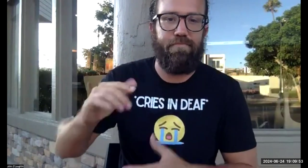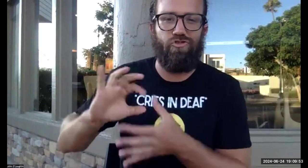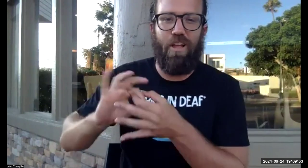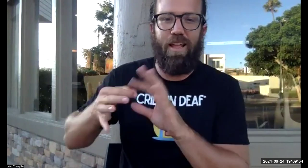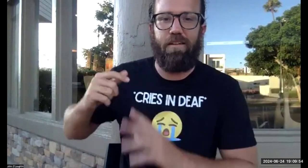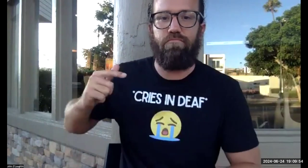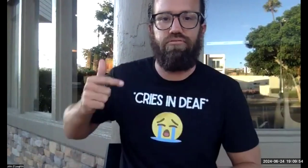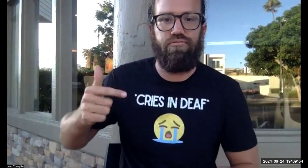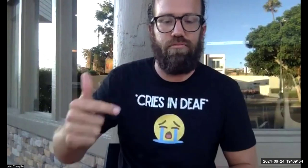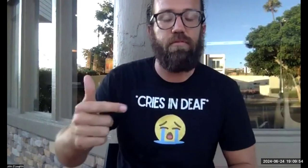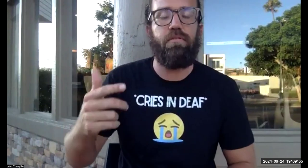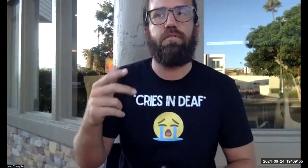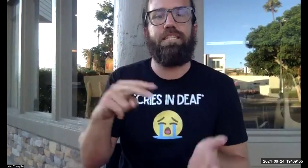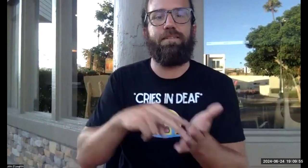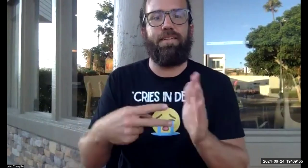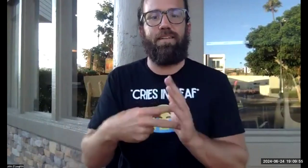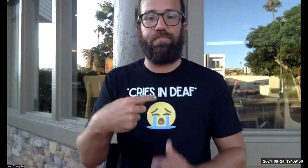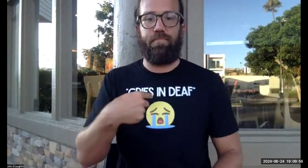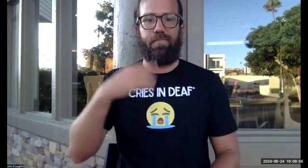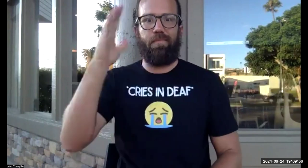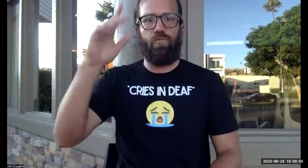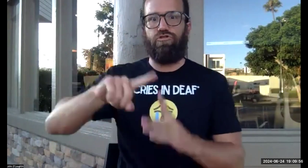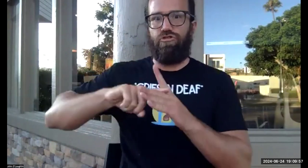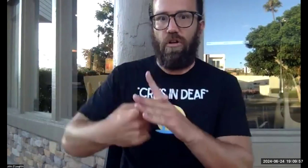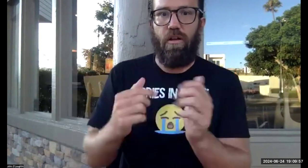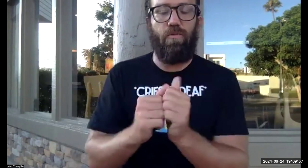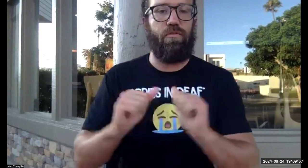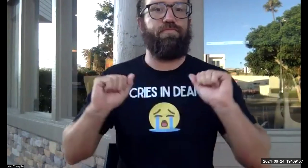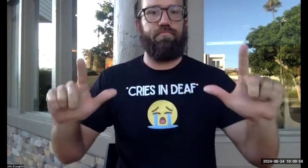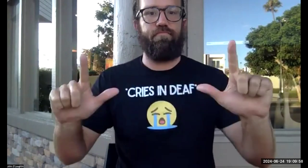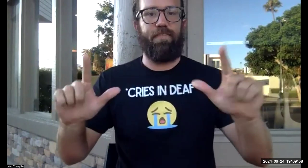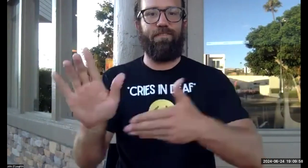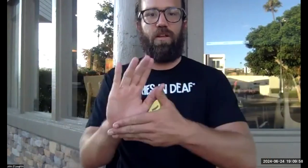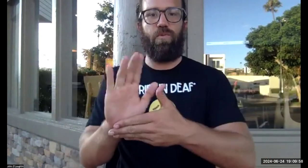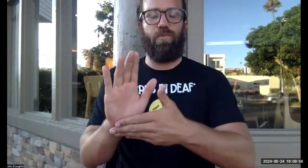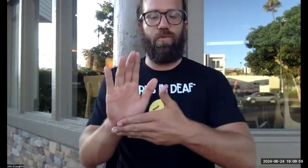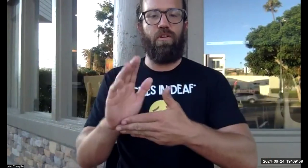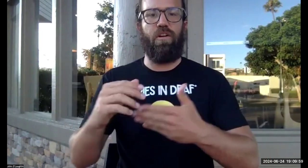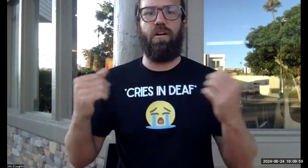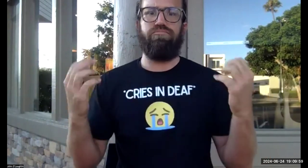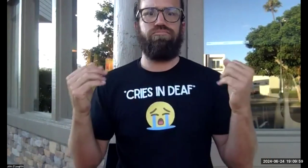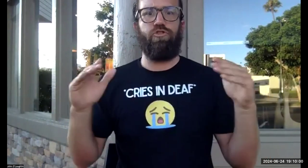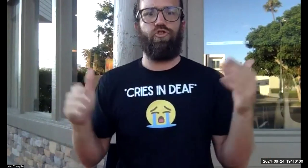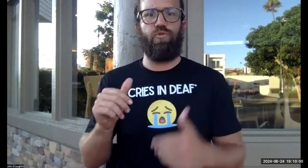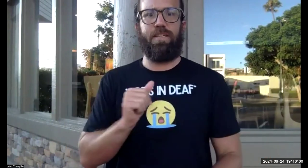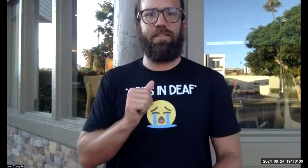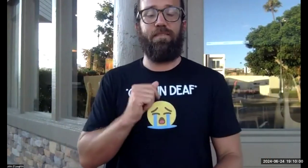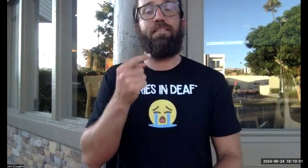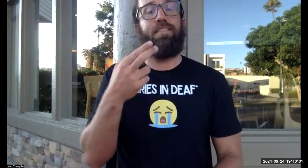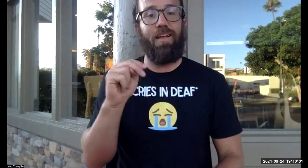chain, turn taking sort of chain. That means that I will start with my blog and my video and I'll be